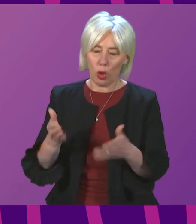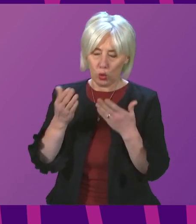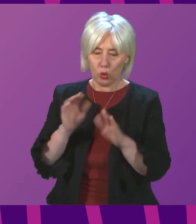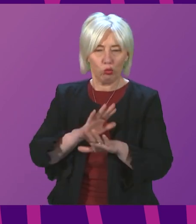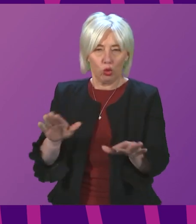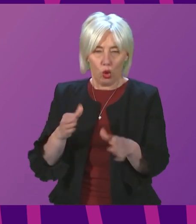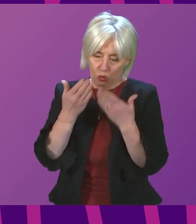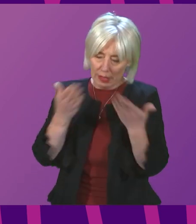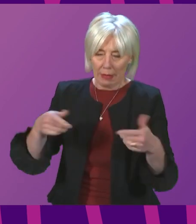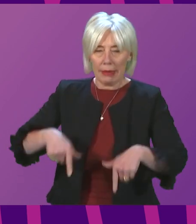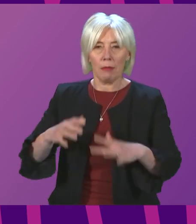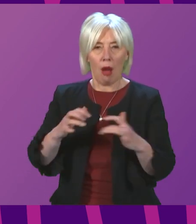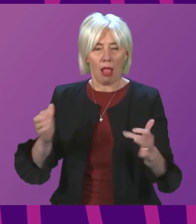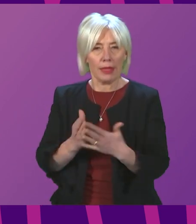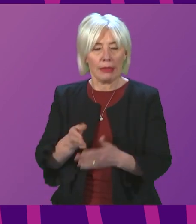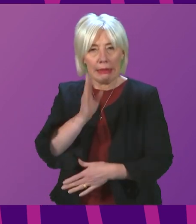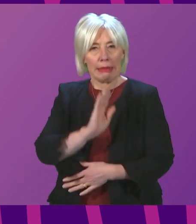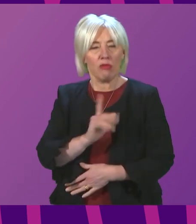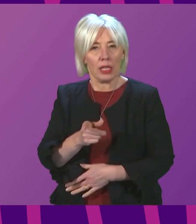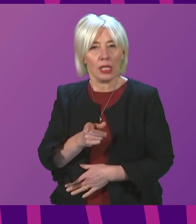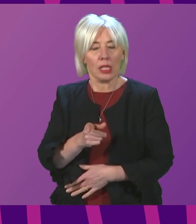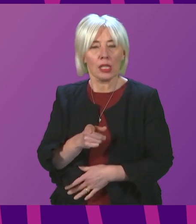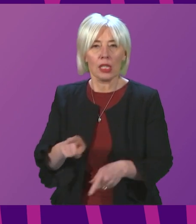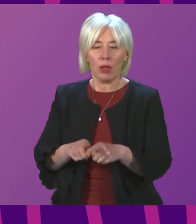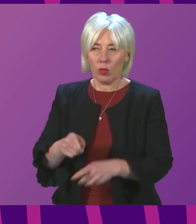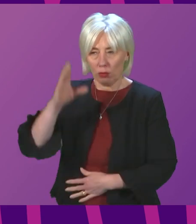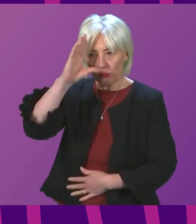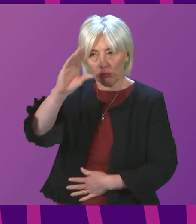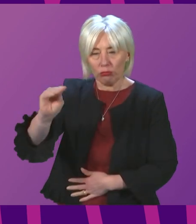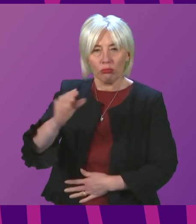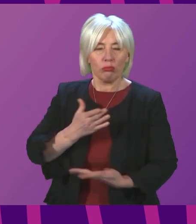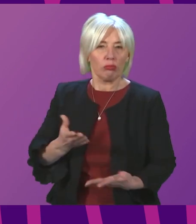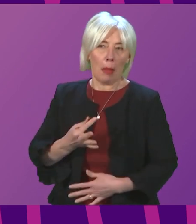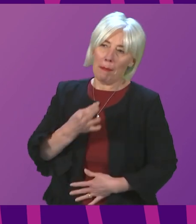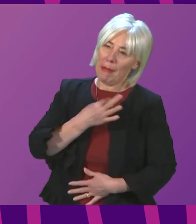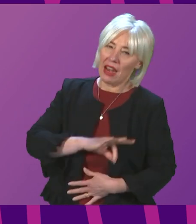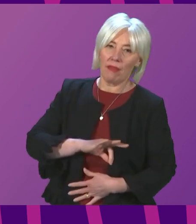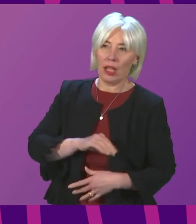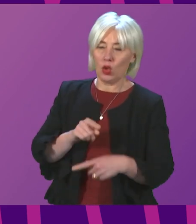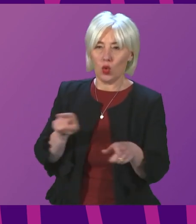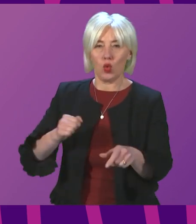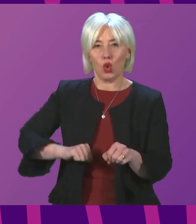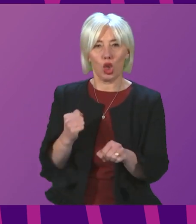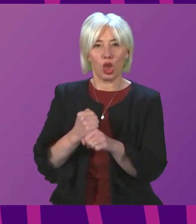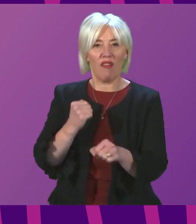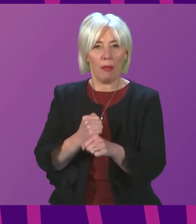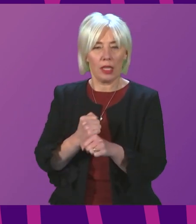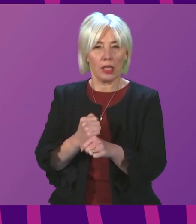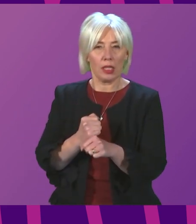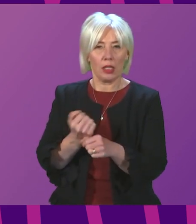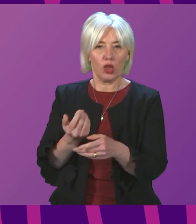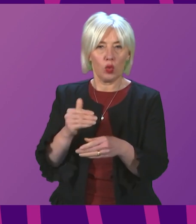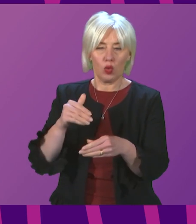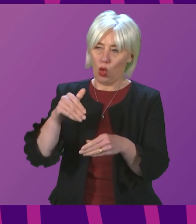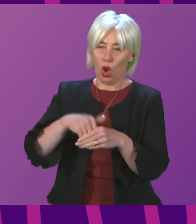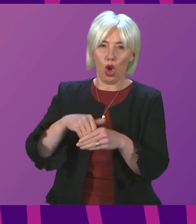Parliament, which is a very serious matter, let me also assure you there is no benefit or advantage to the Scottish Government in the contents of these